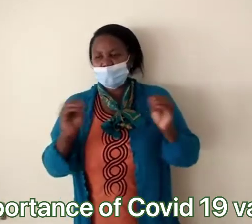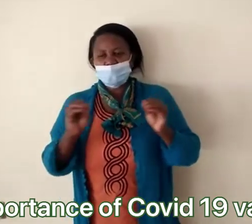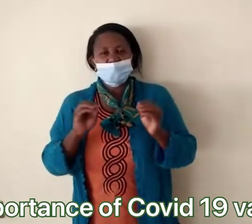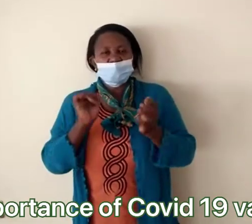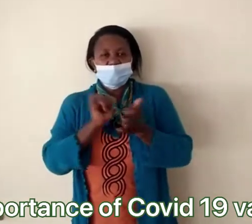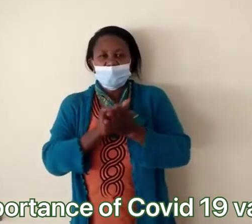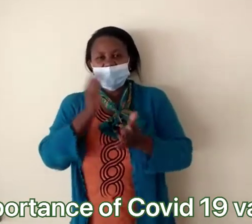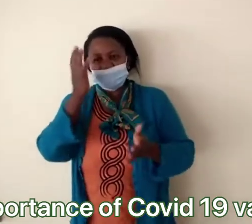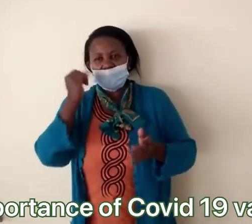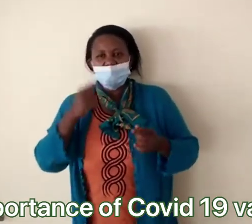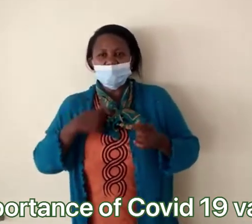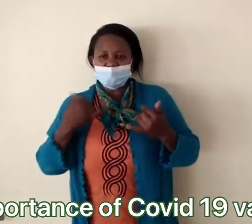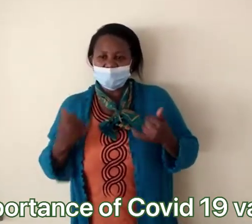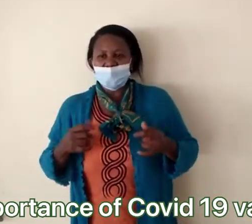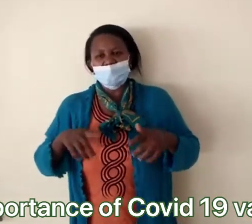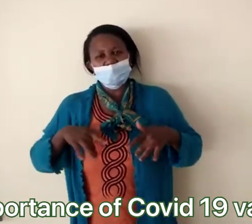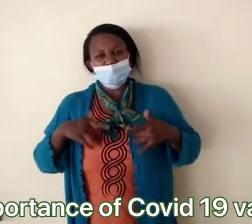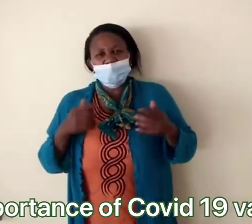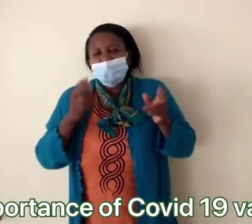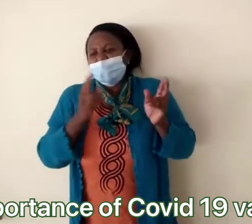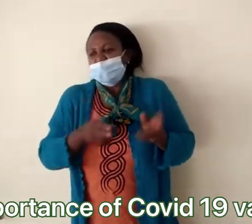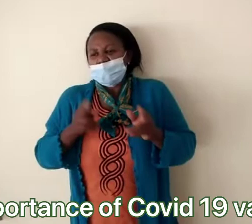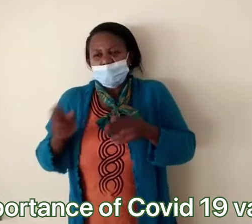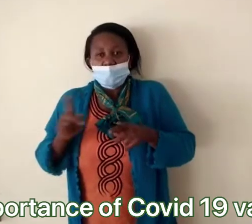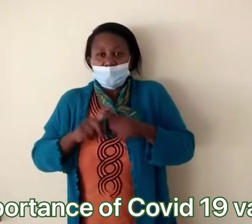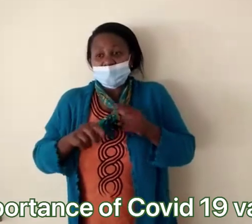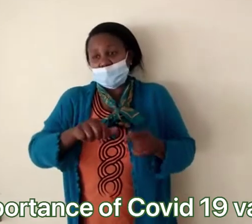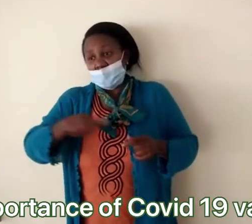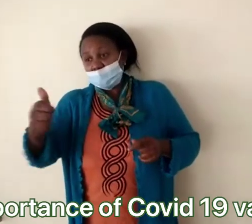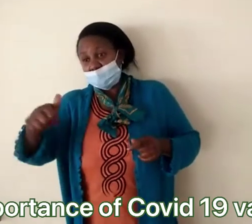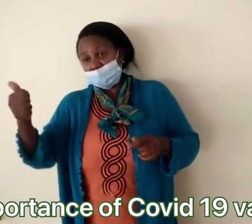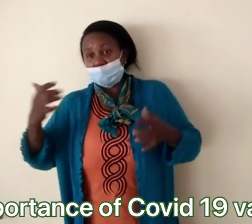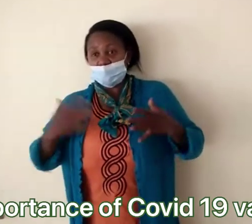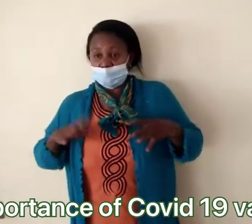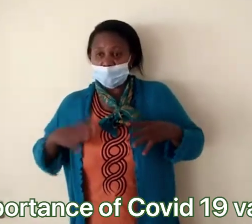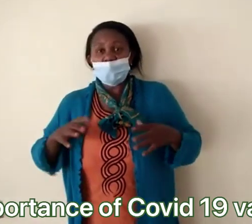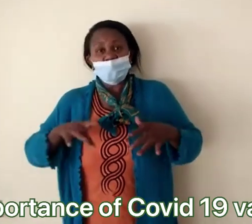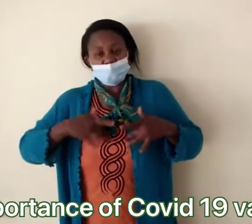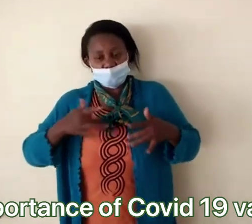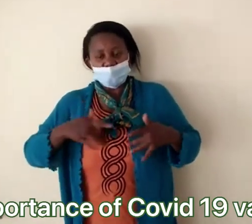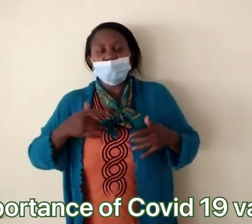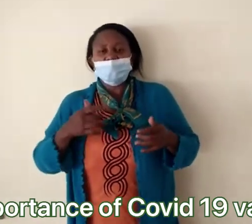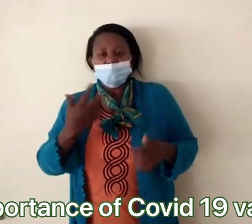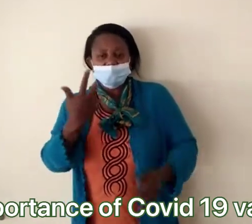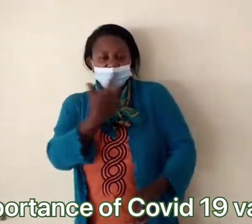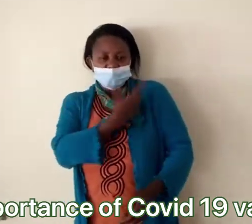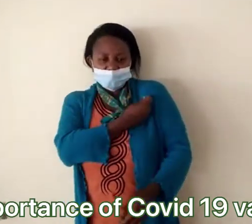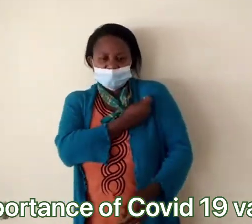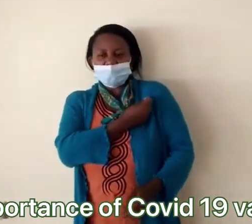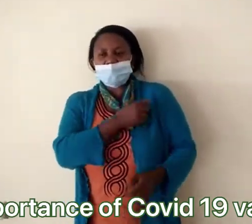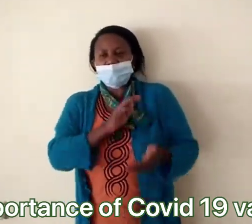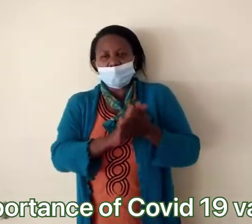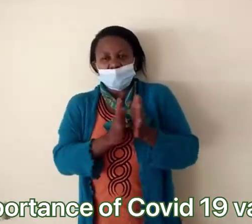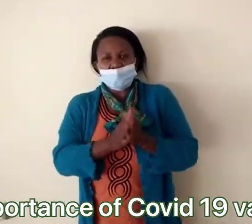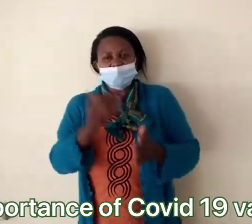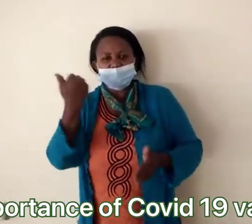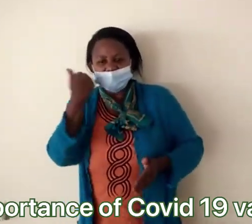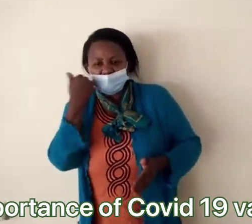I was not sick at all. It was normal for me. Other people sometimes feel